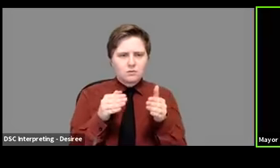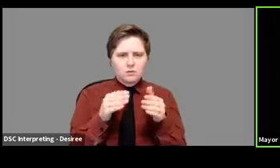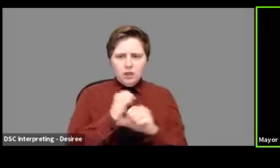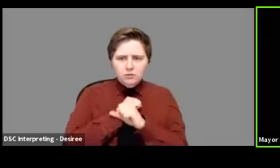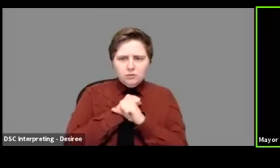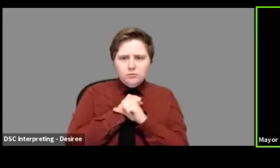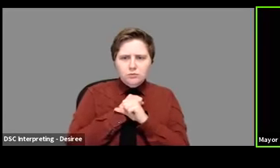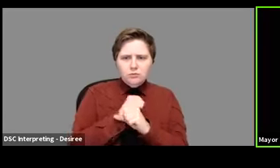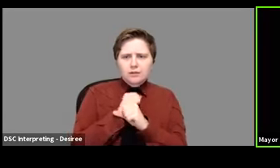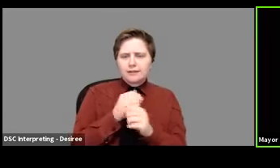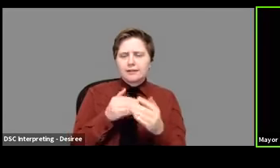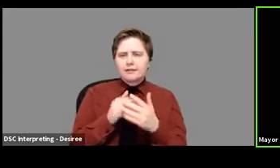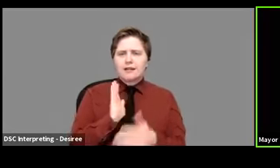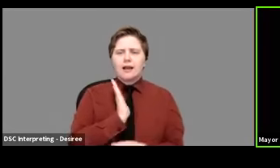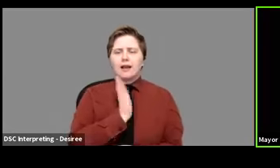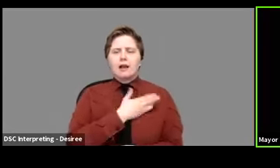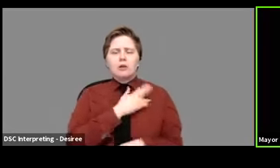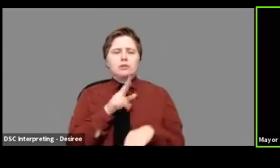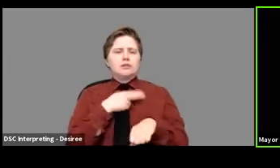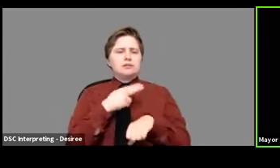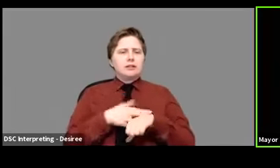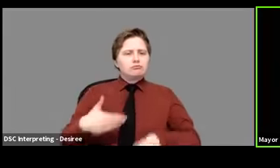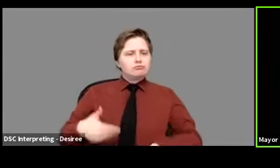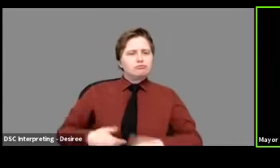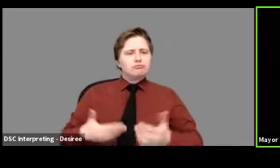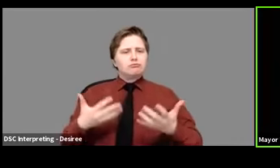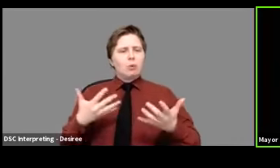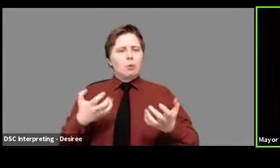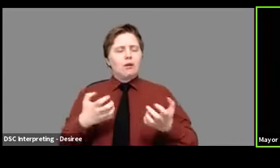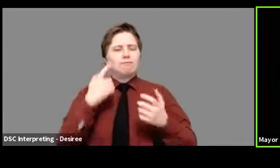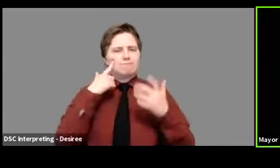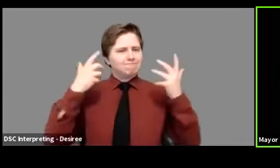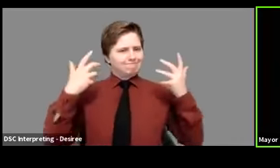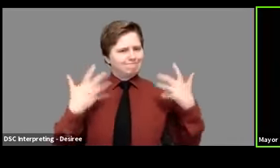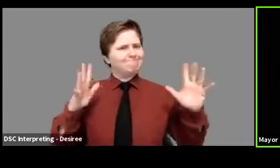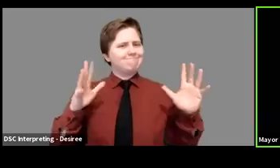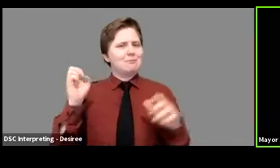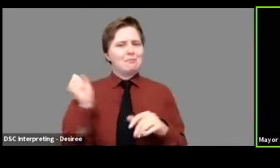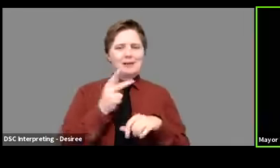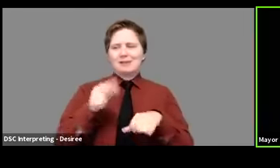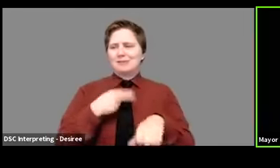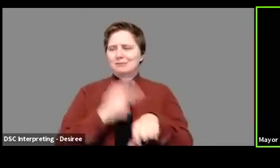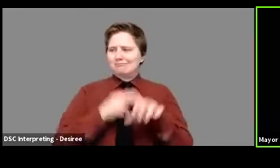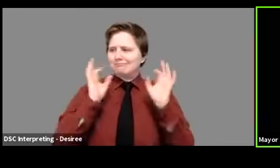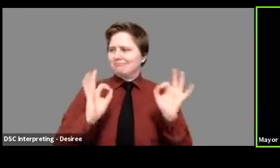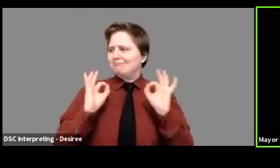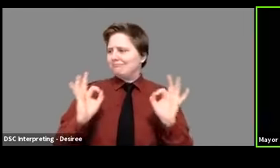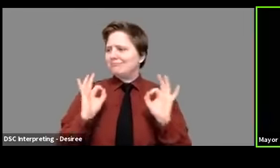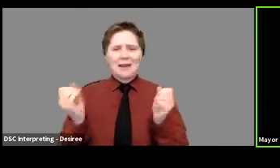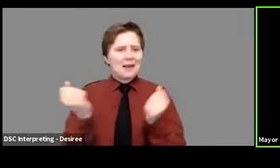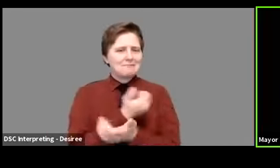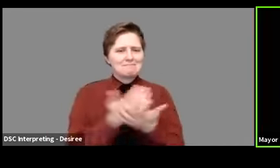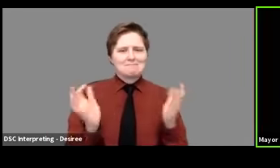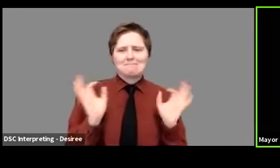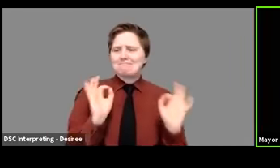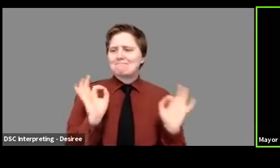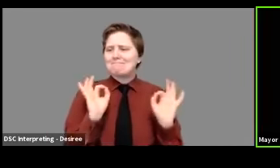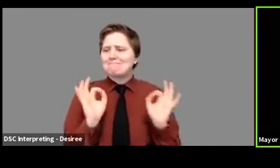against the natural human instinct to think that this is over and we can go back to normal and that everything is,